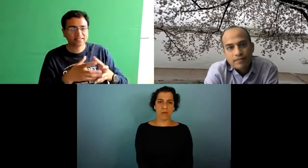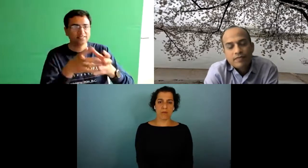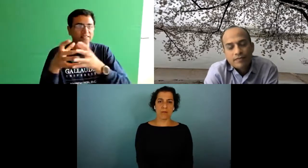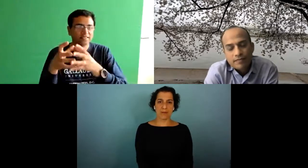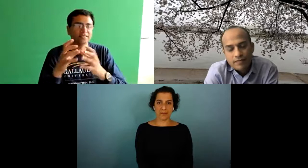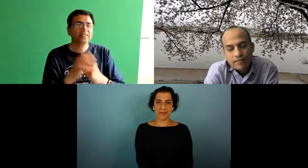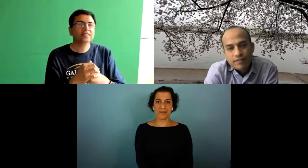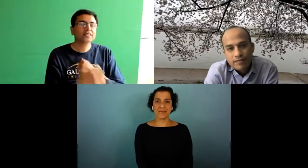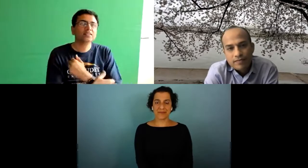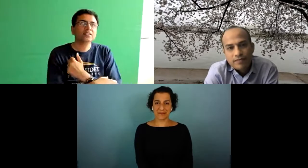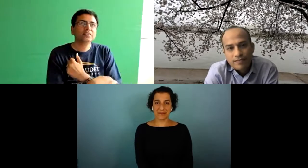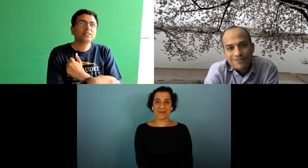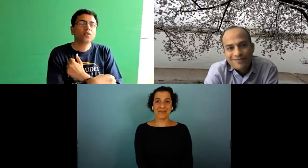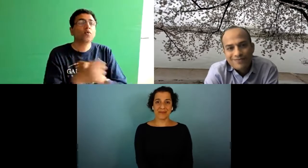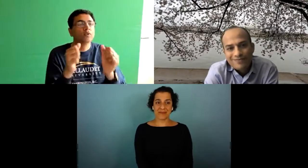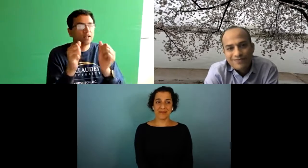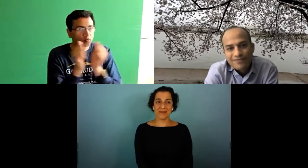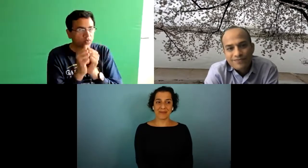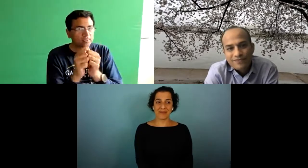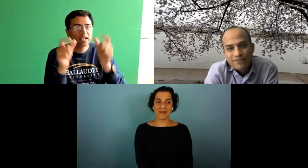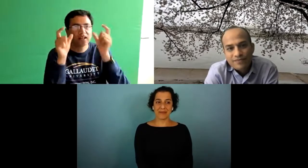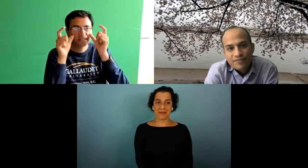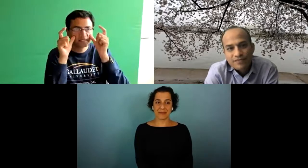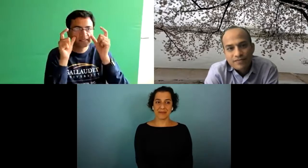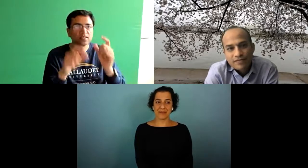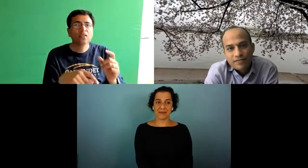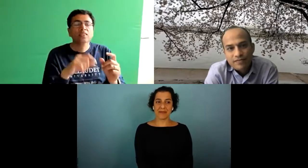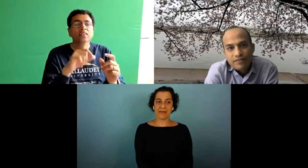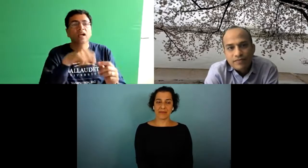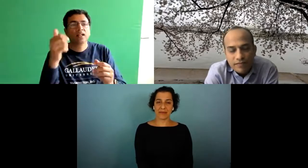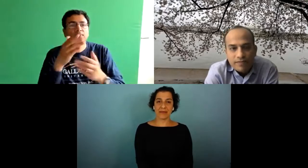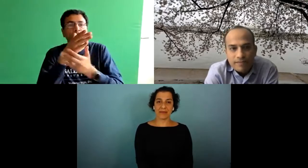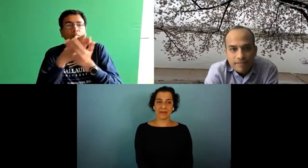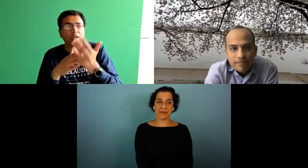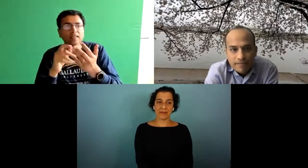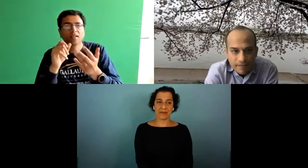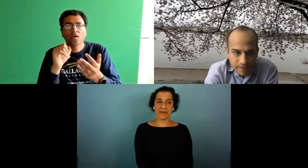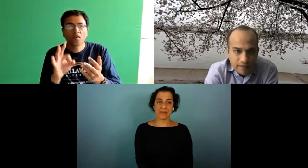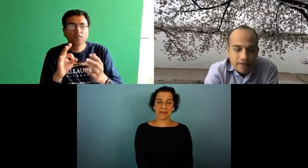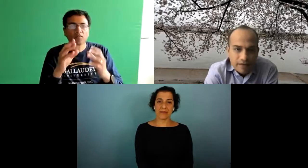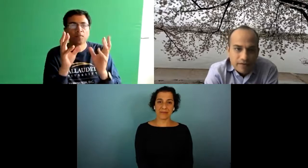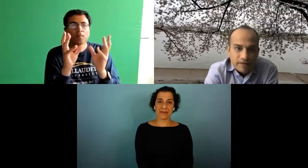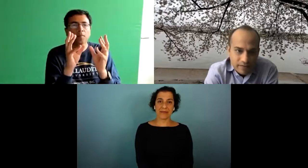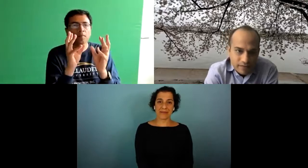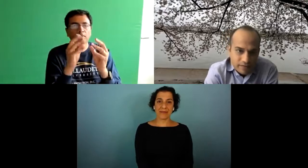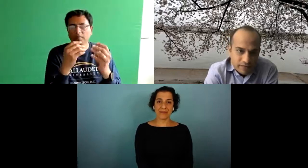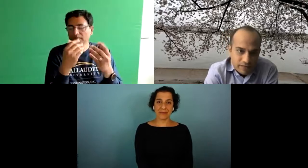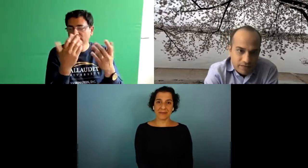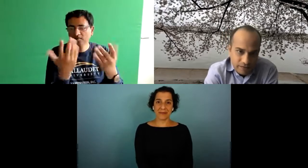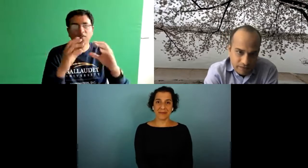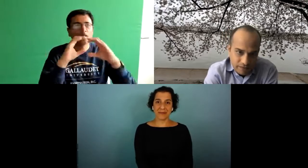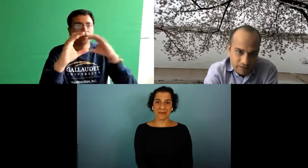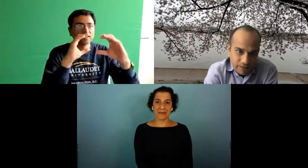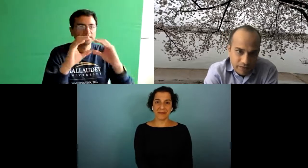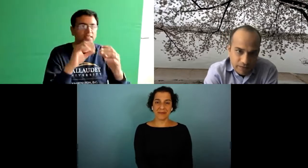and the same would be true for when you're signing and having the computer detect or the camera detect glasses